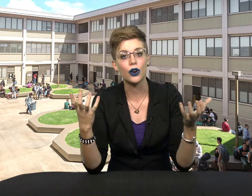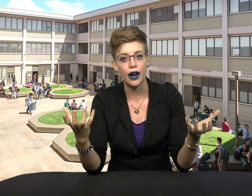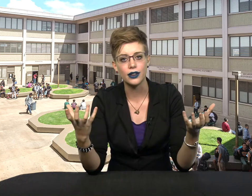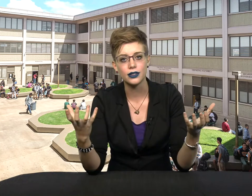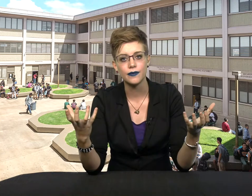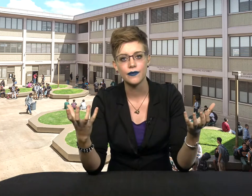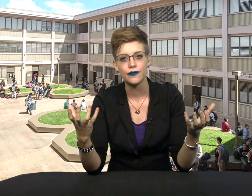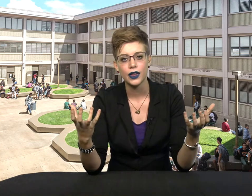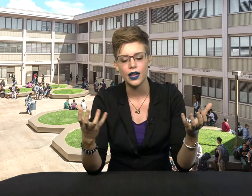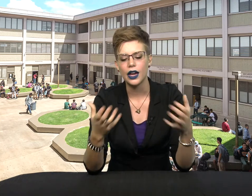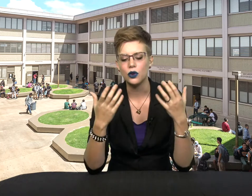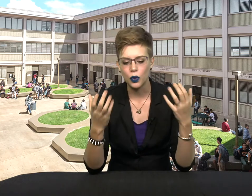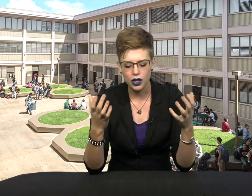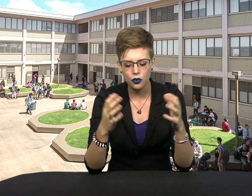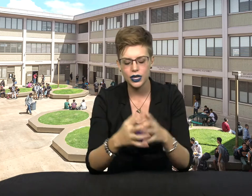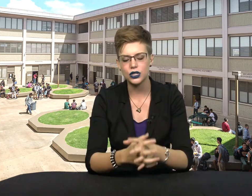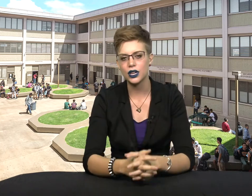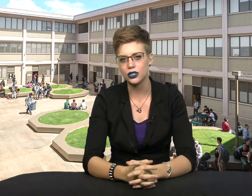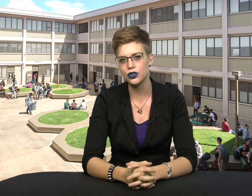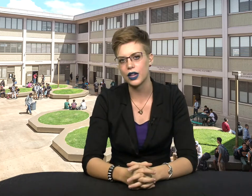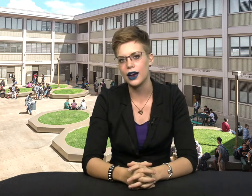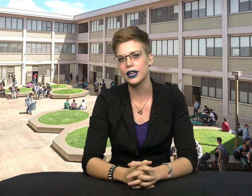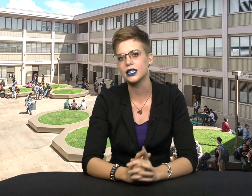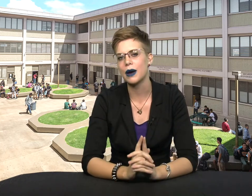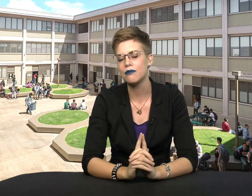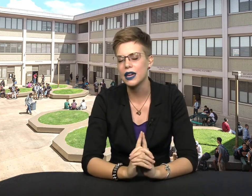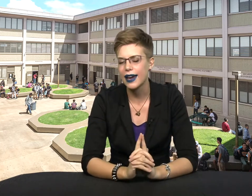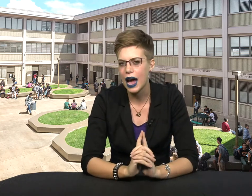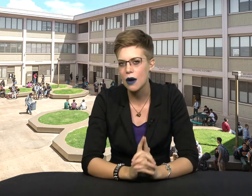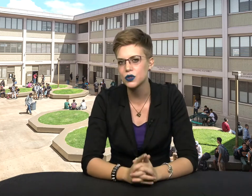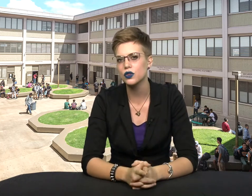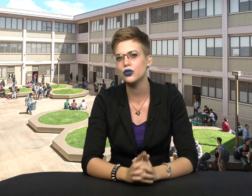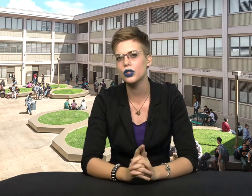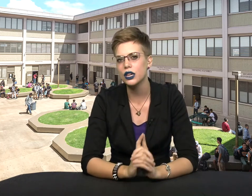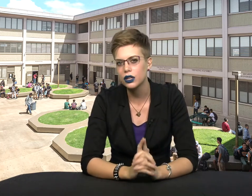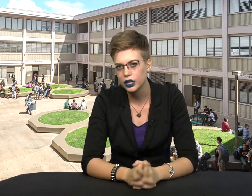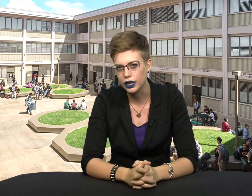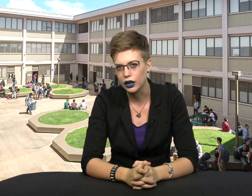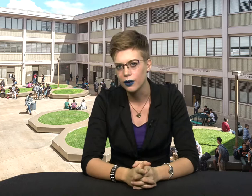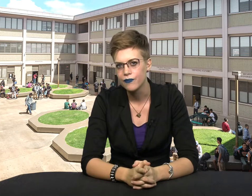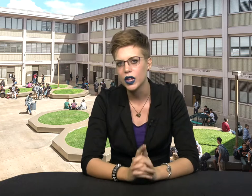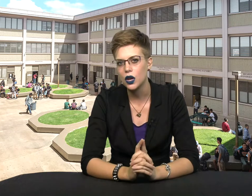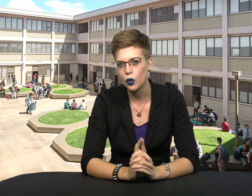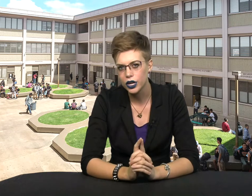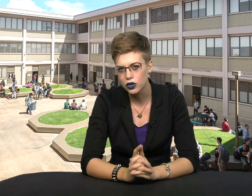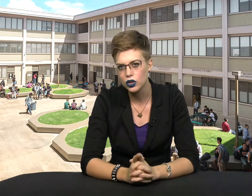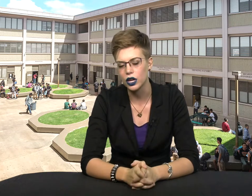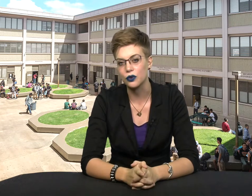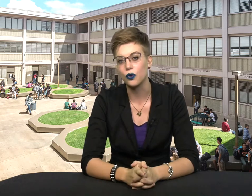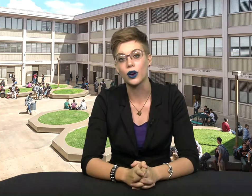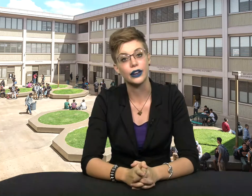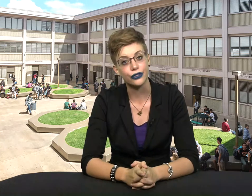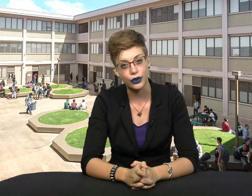not. And one of the ways you can do that is by being absolutely clear in what you're looking for in a friend.